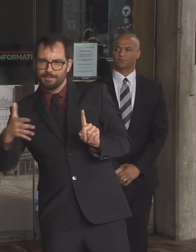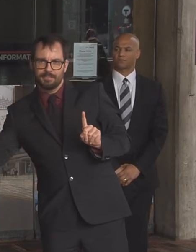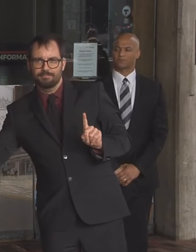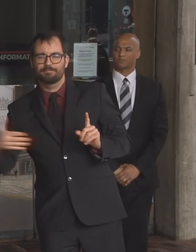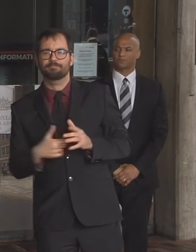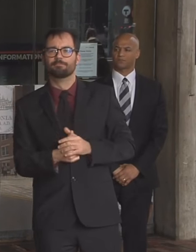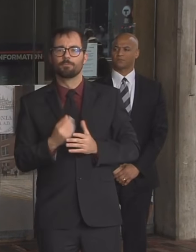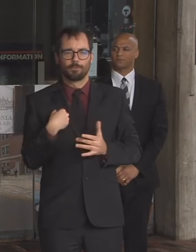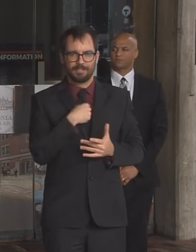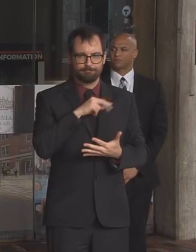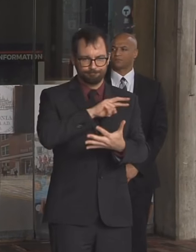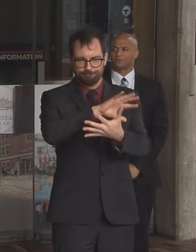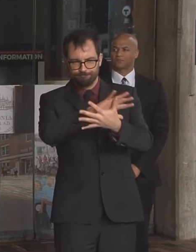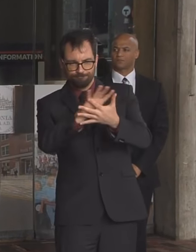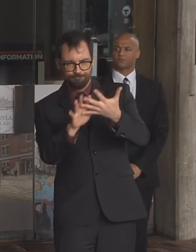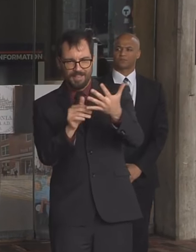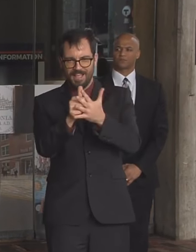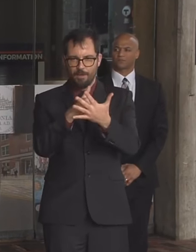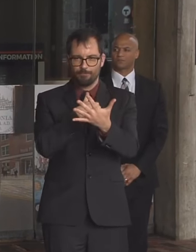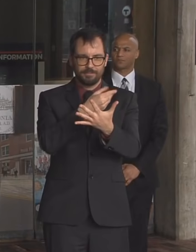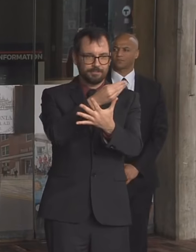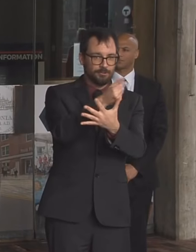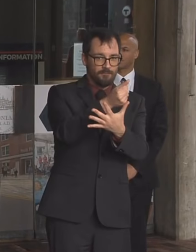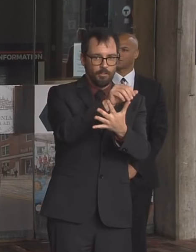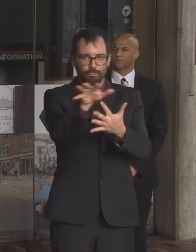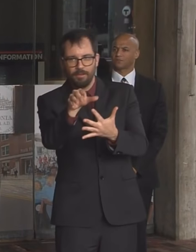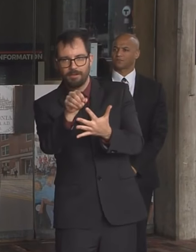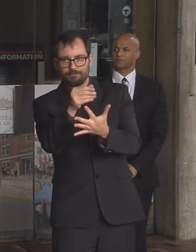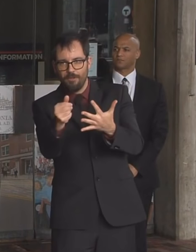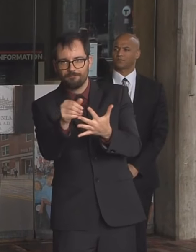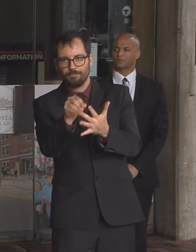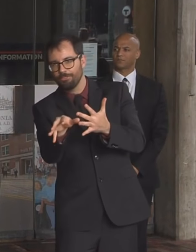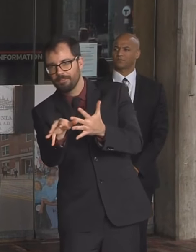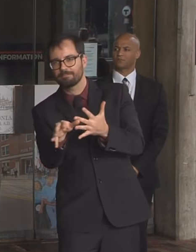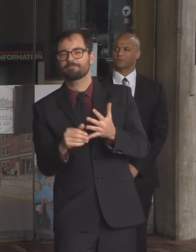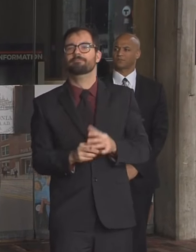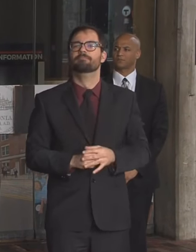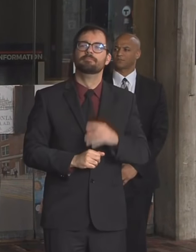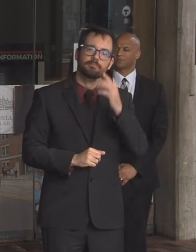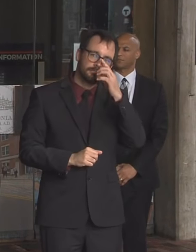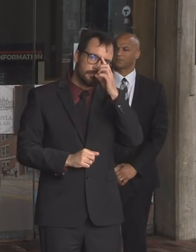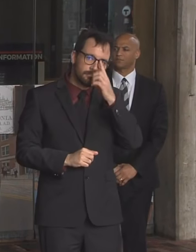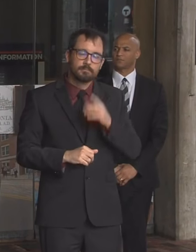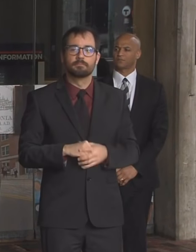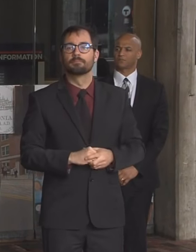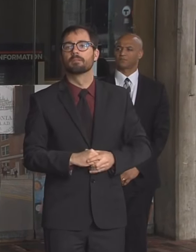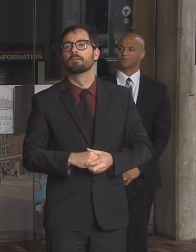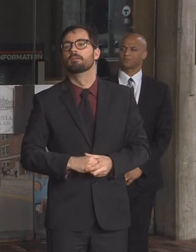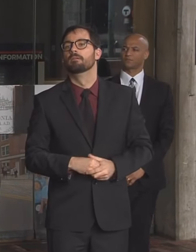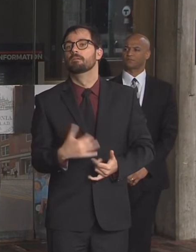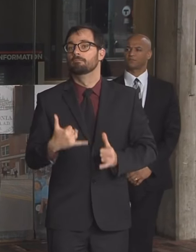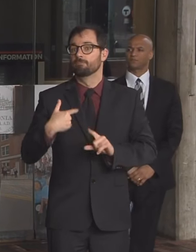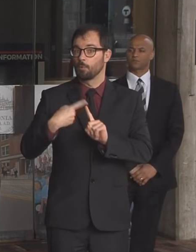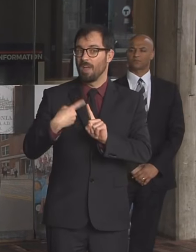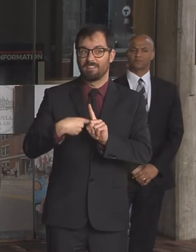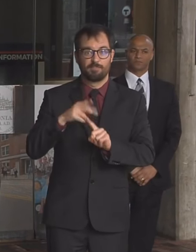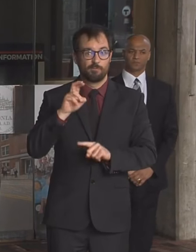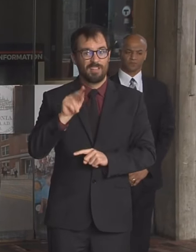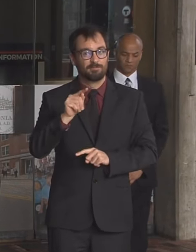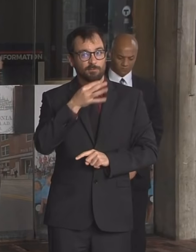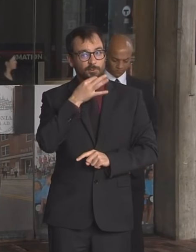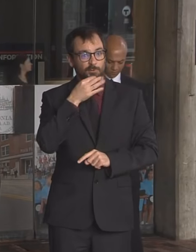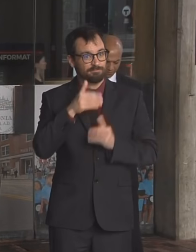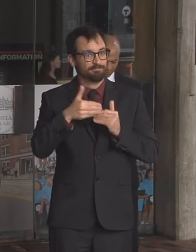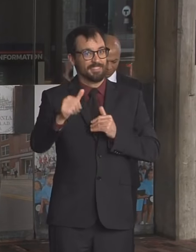um rents are due um generally it's usually the first of the month um many people are struggling right now about